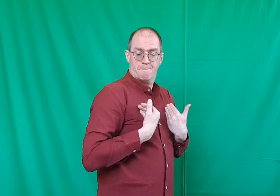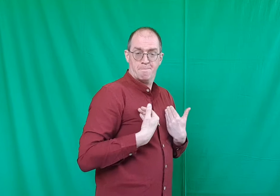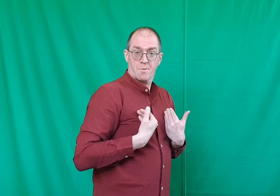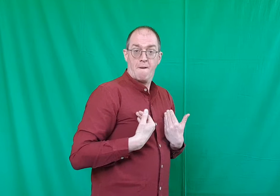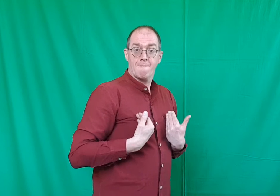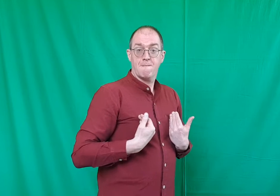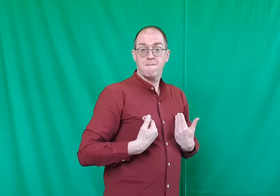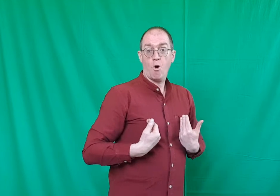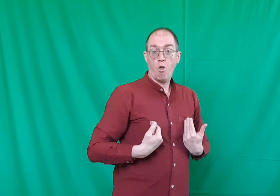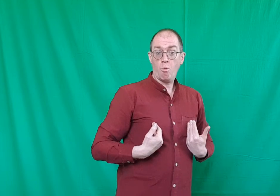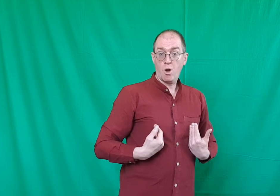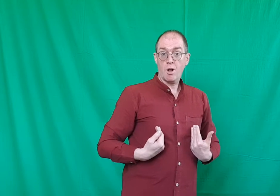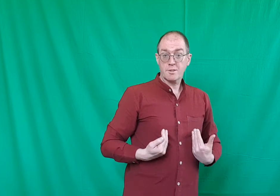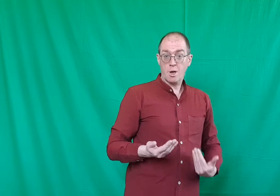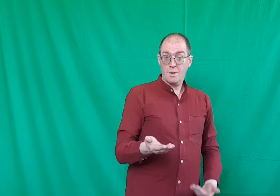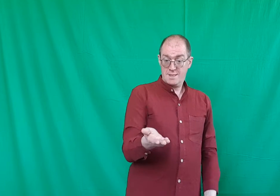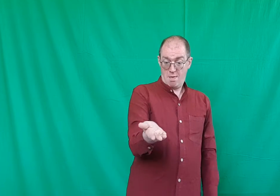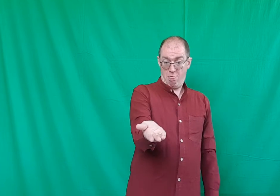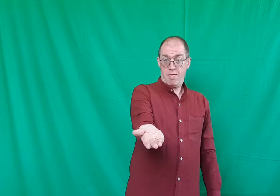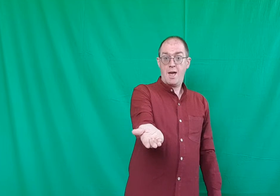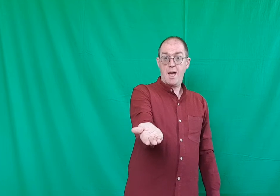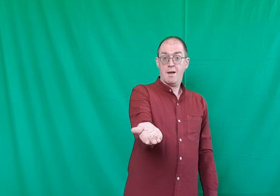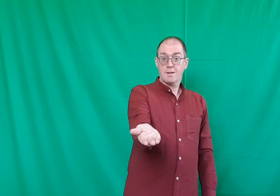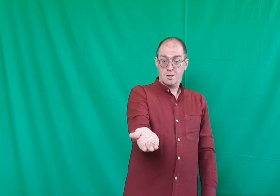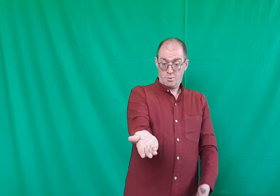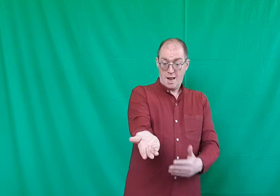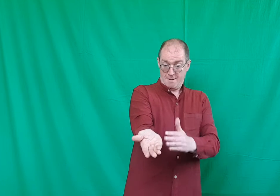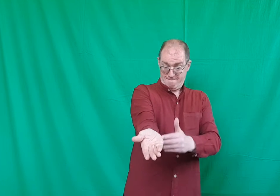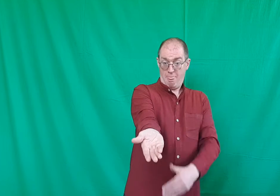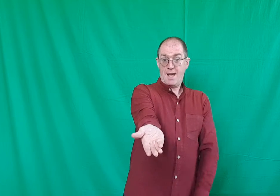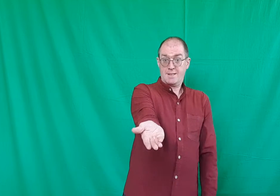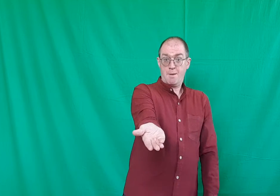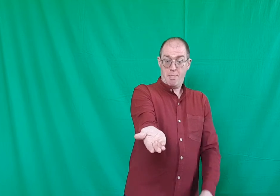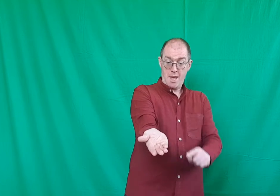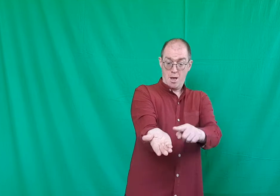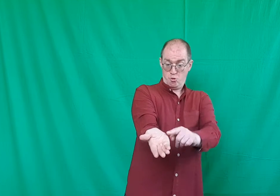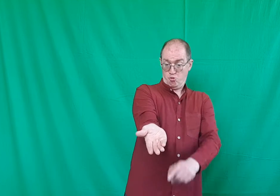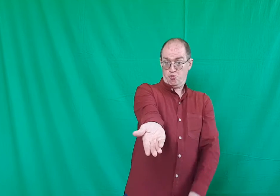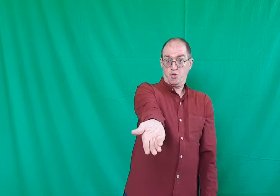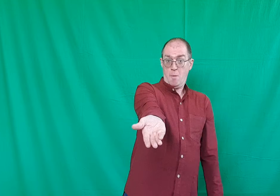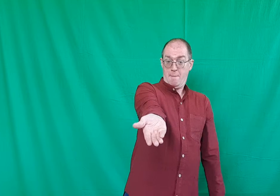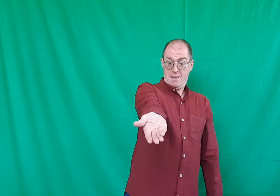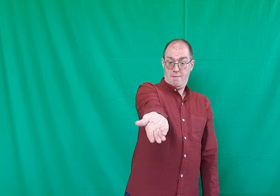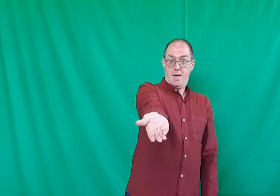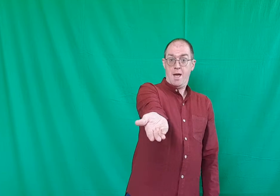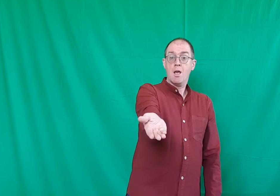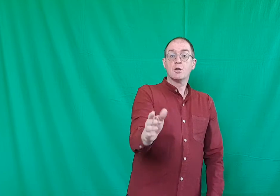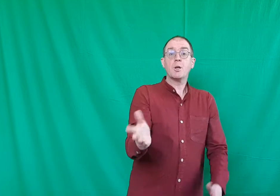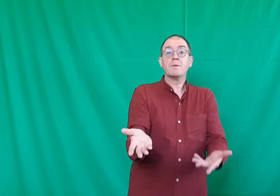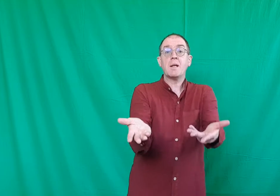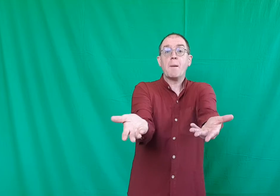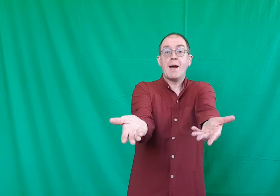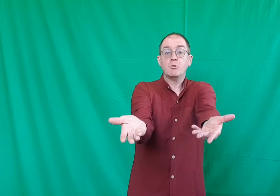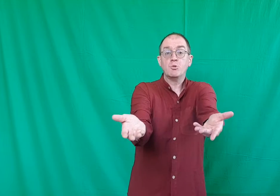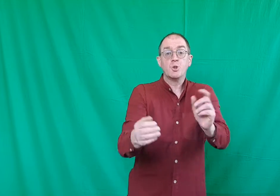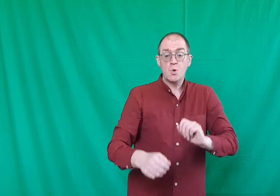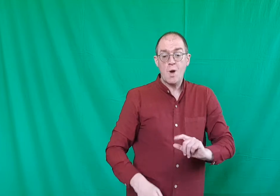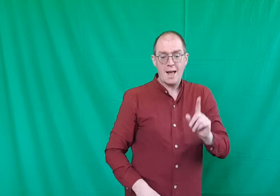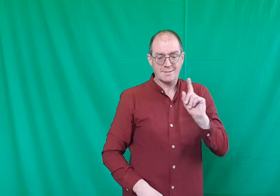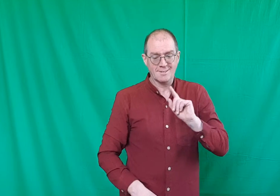Saviour for the world. So, it's there. Looks like that's in there. Shoving there. Sometimes I might use two hands.